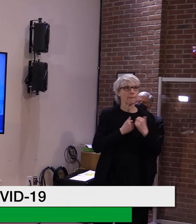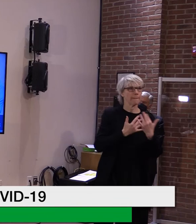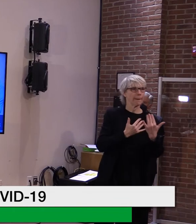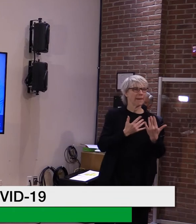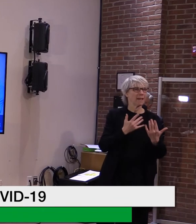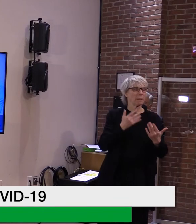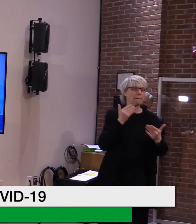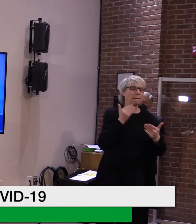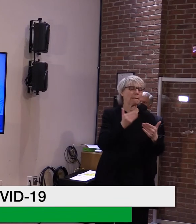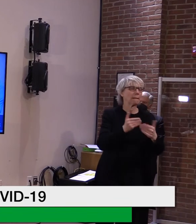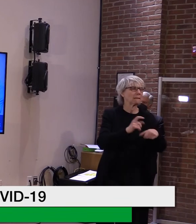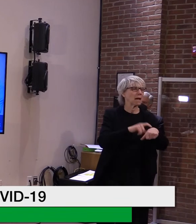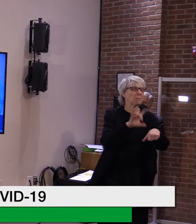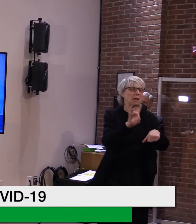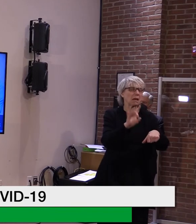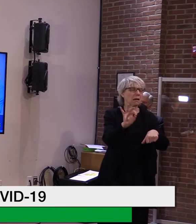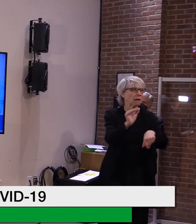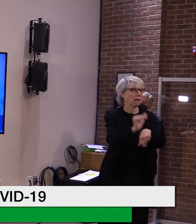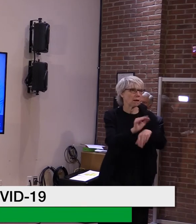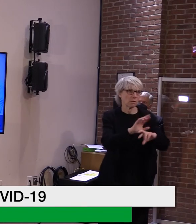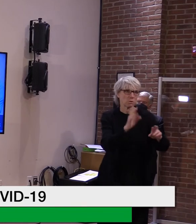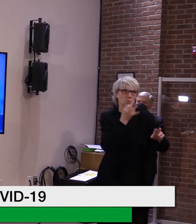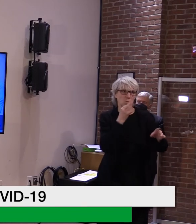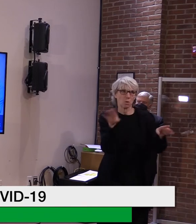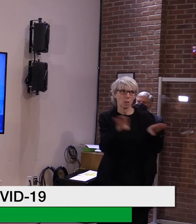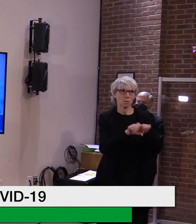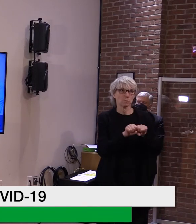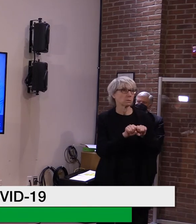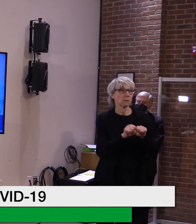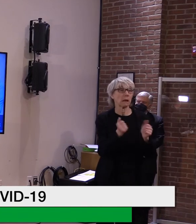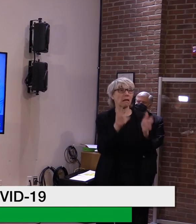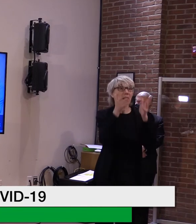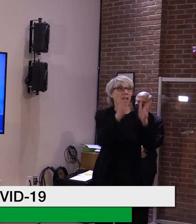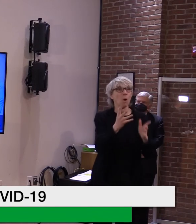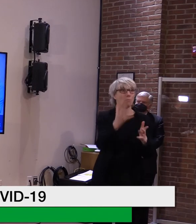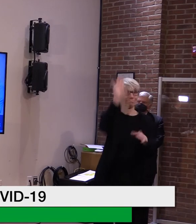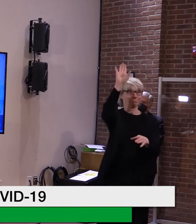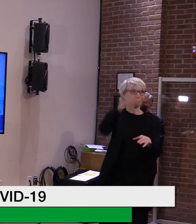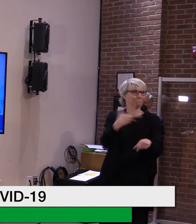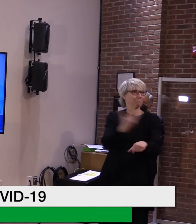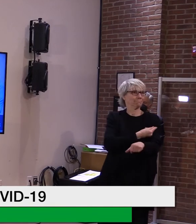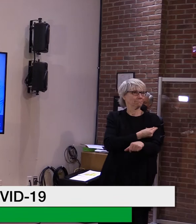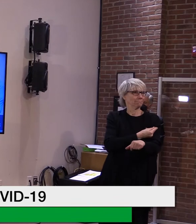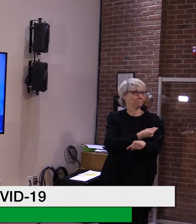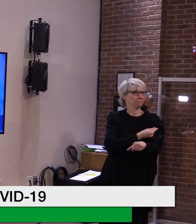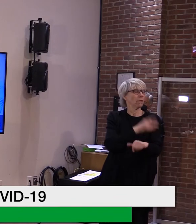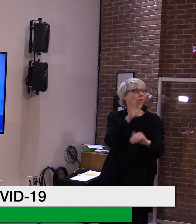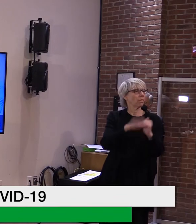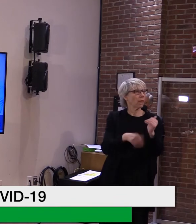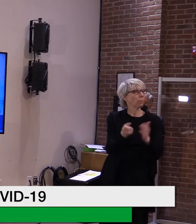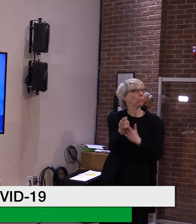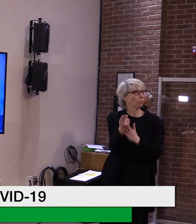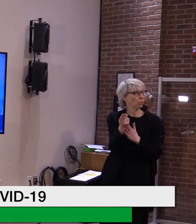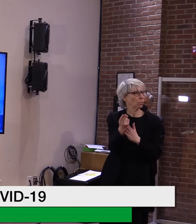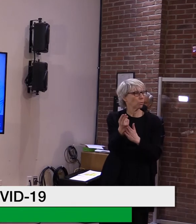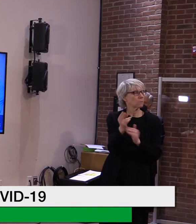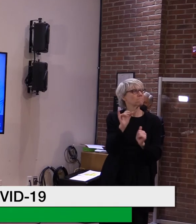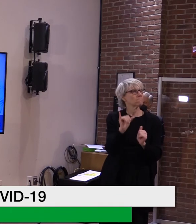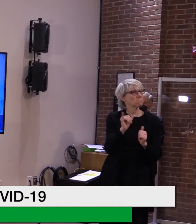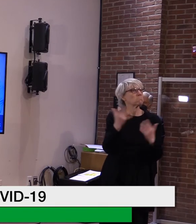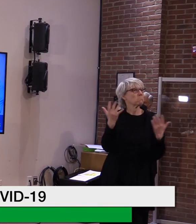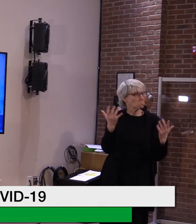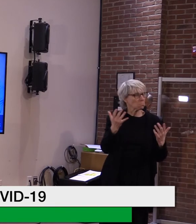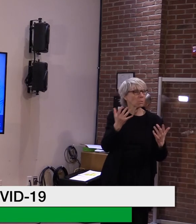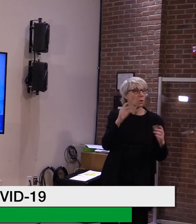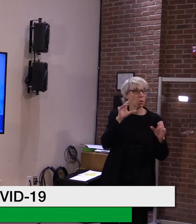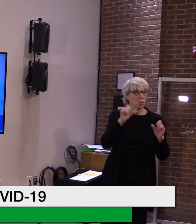that would otherwise go to waste. I've heard about this in Vermont and, um, in other states. And I'm wondering, is there any way to create waiting lists for these